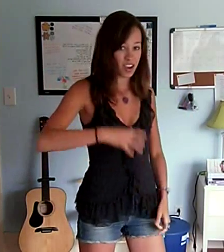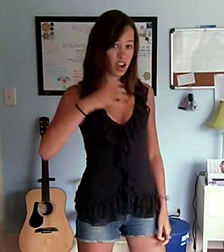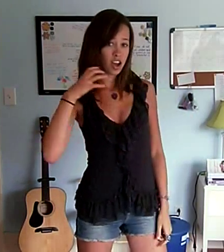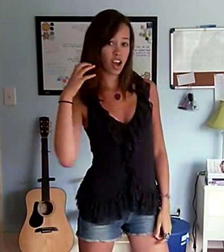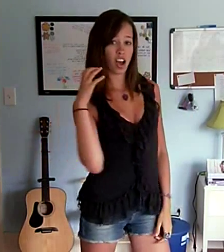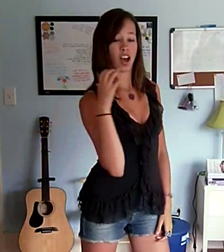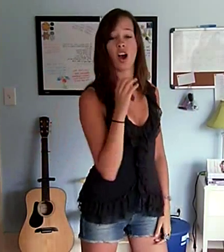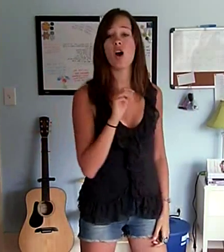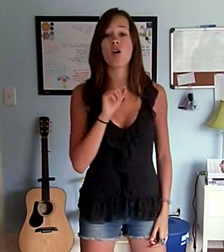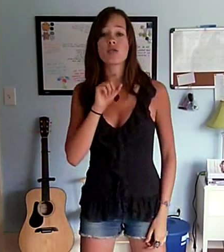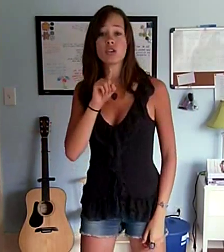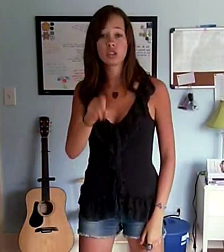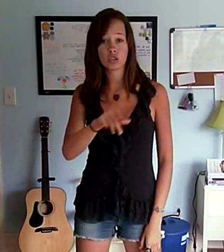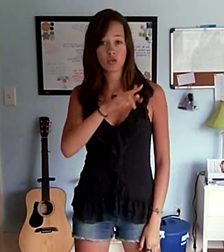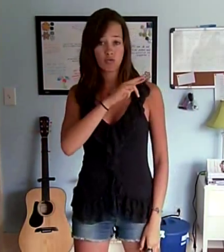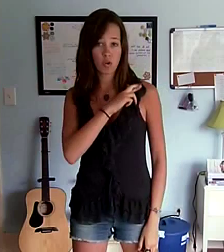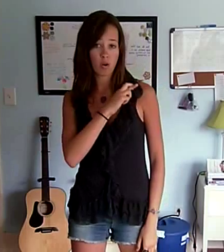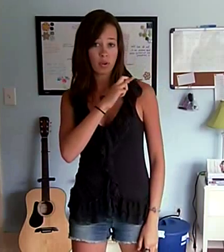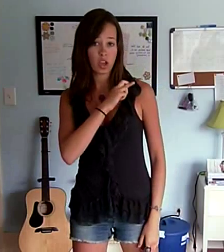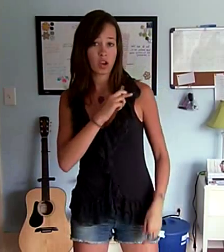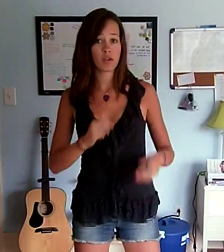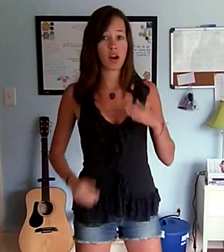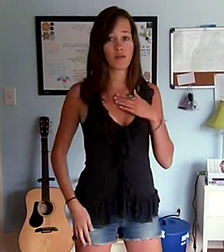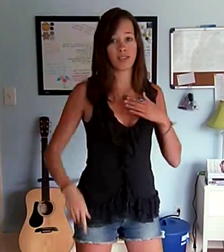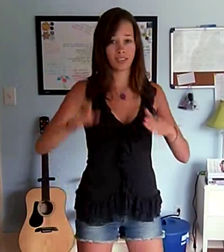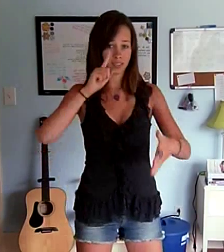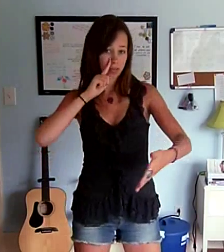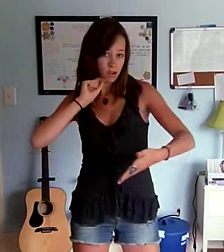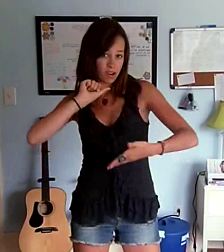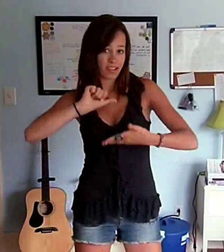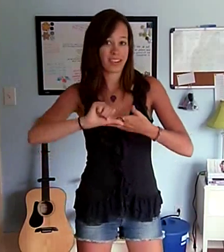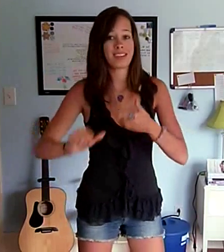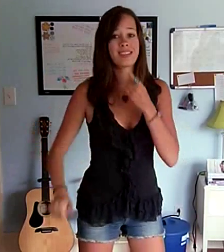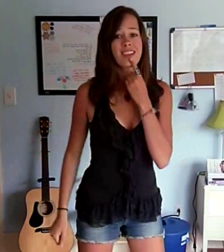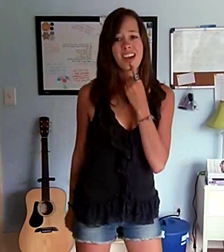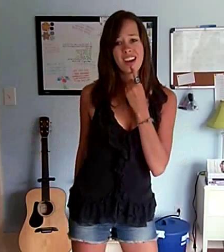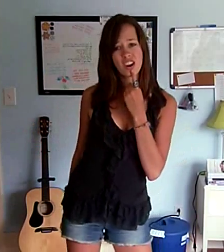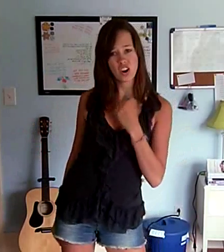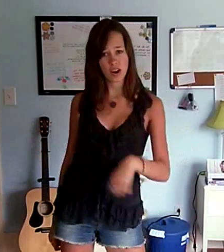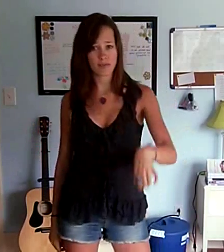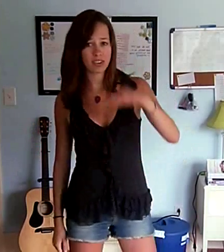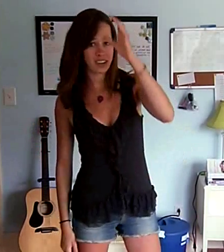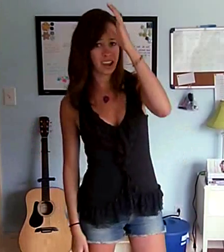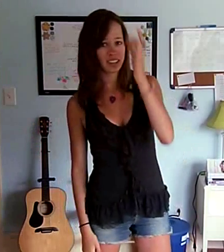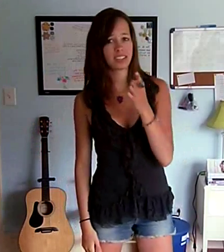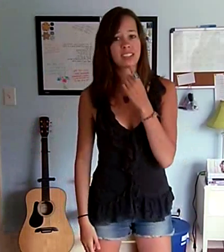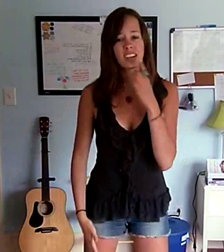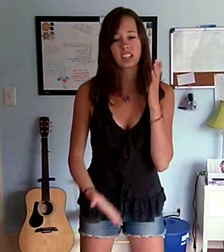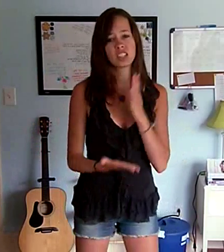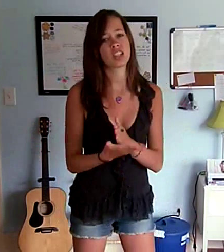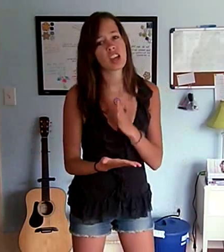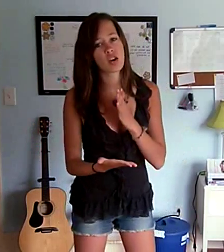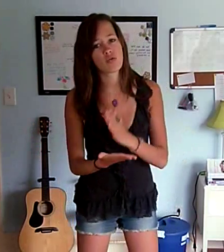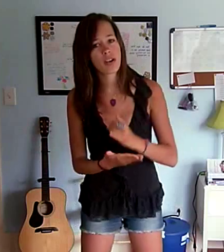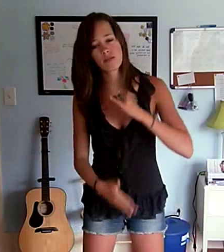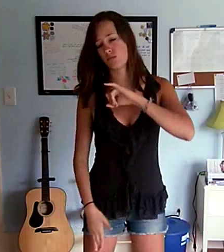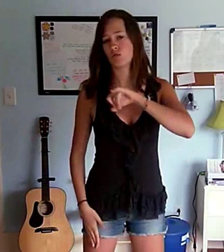cause you were Romeo I was a scarlet and letter And my daddy said, stay away from